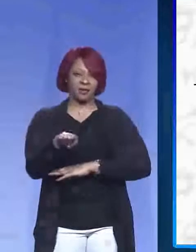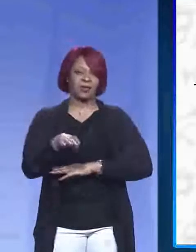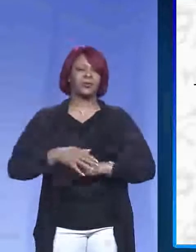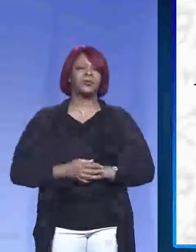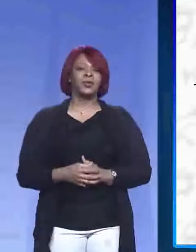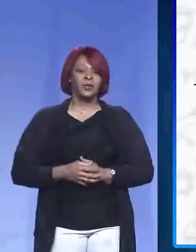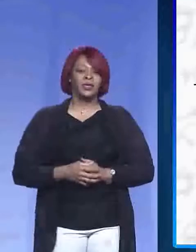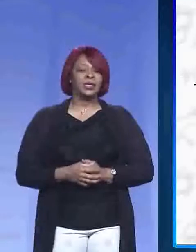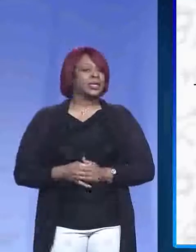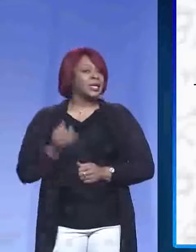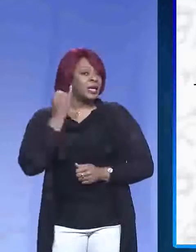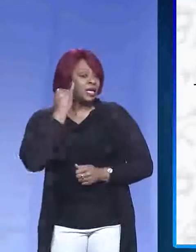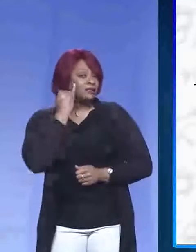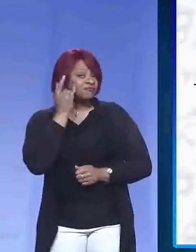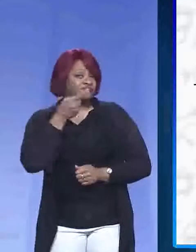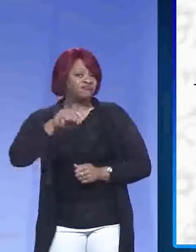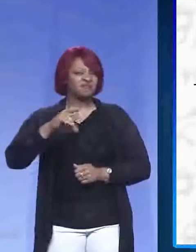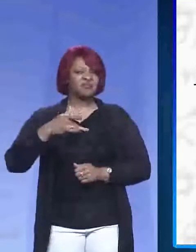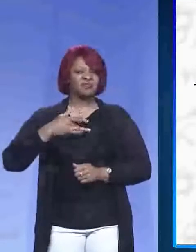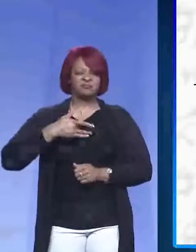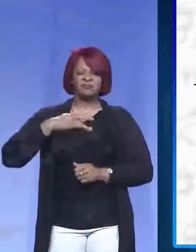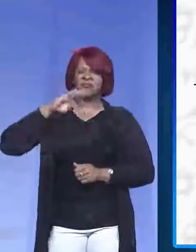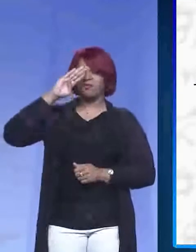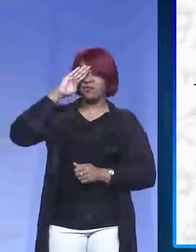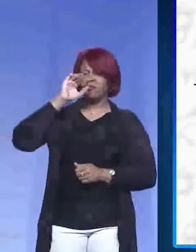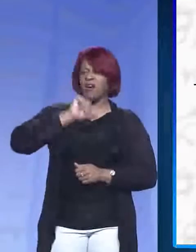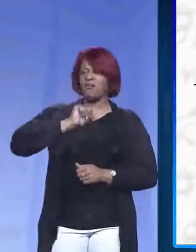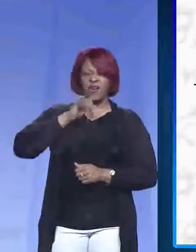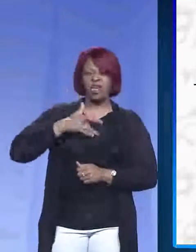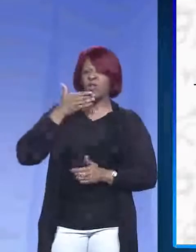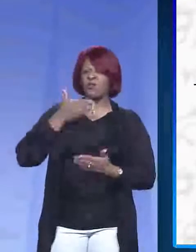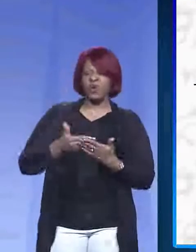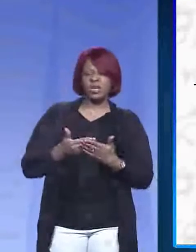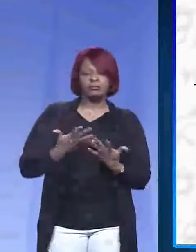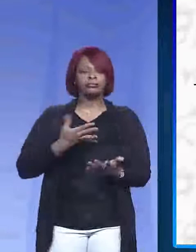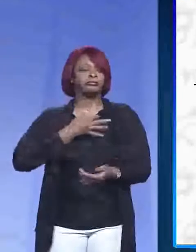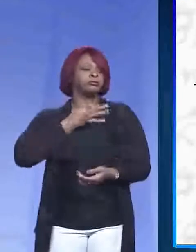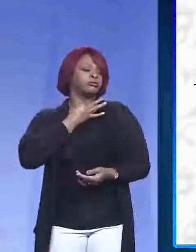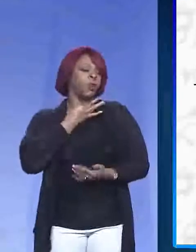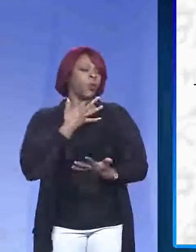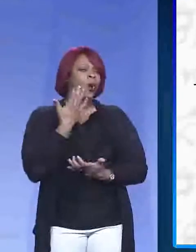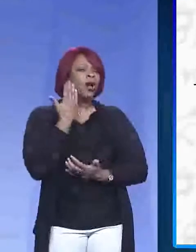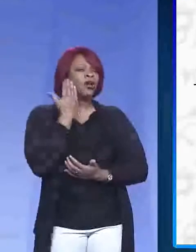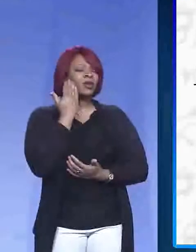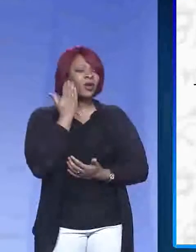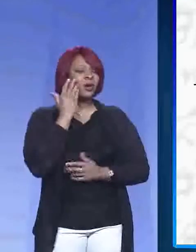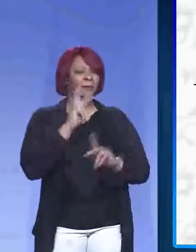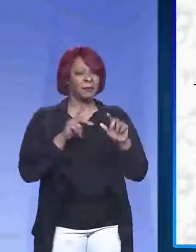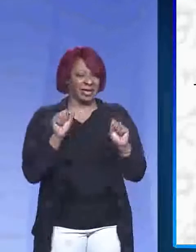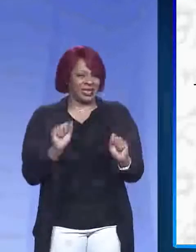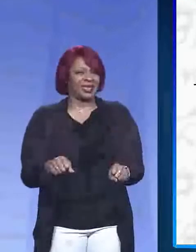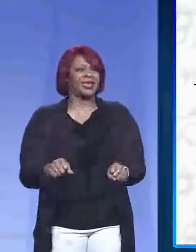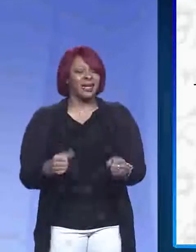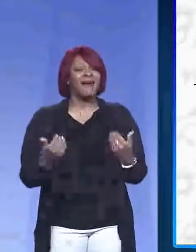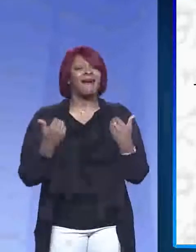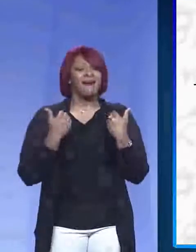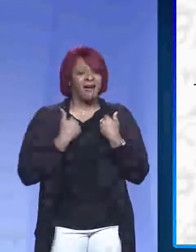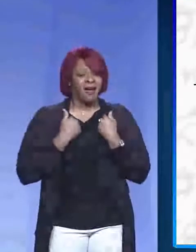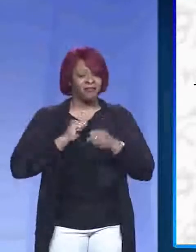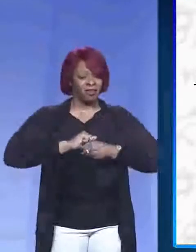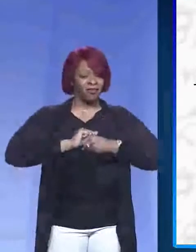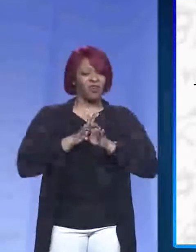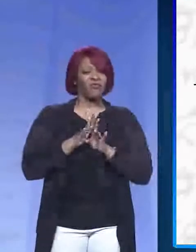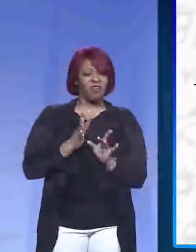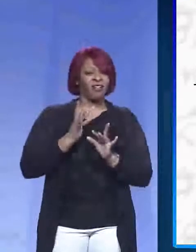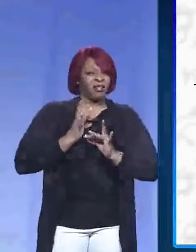So if you have symptoms or if you just are curious because we do know that people can have COVID